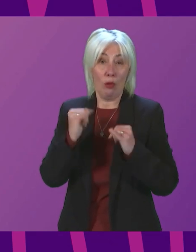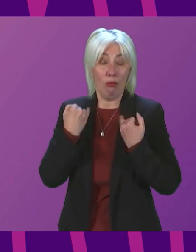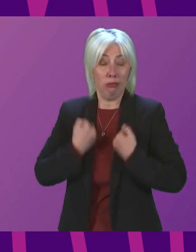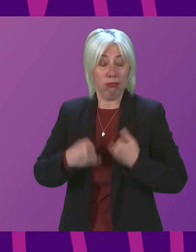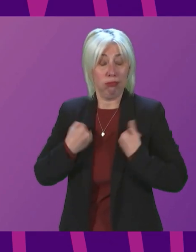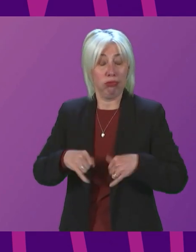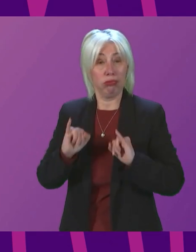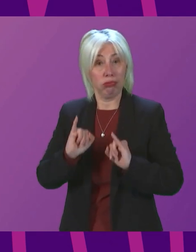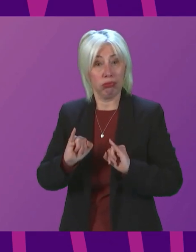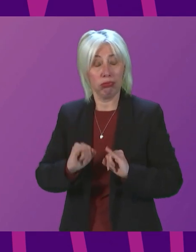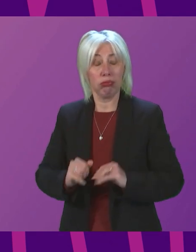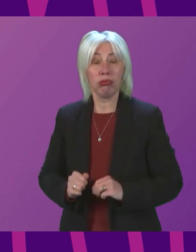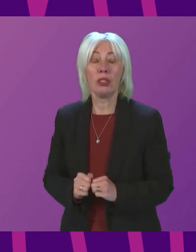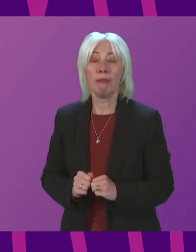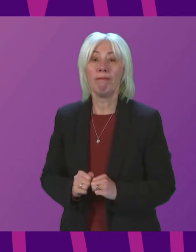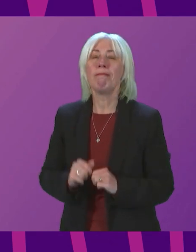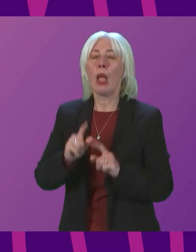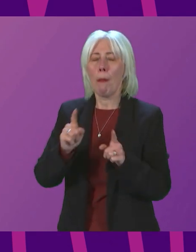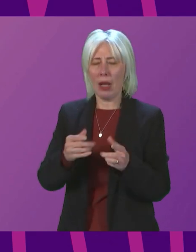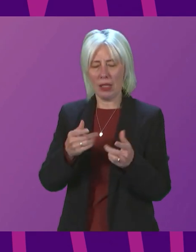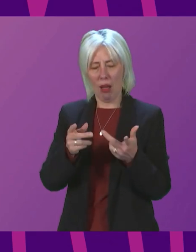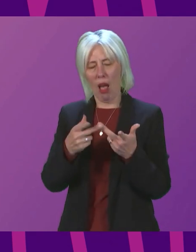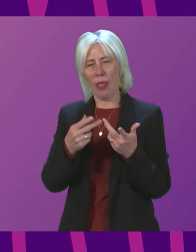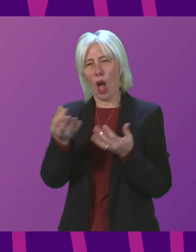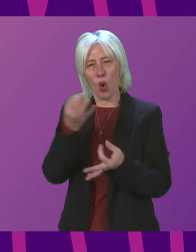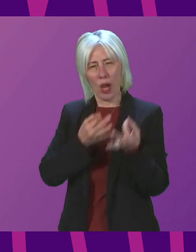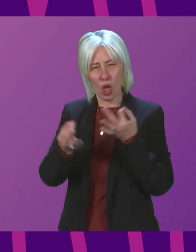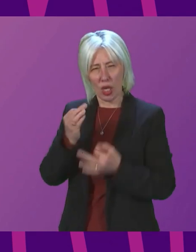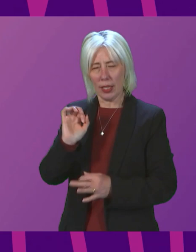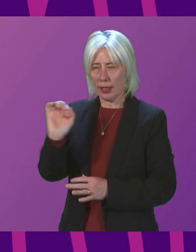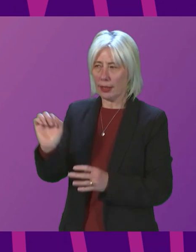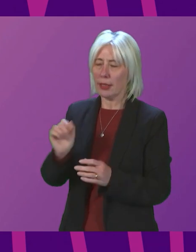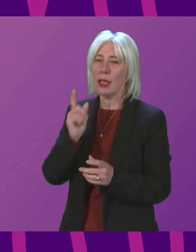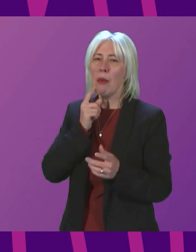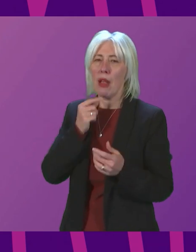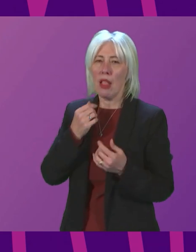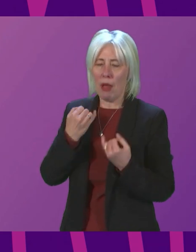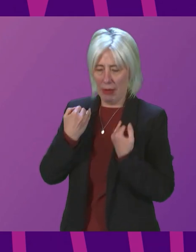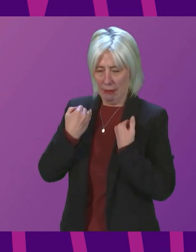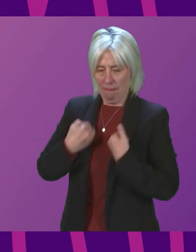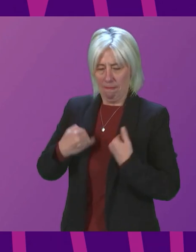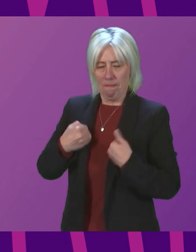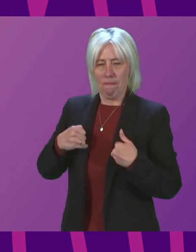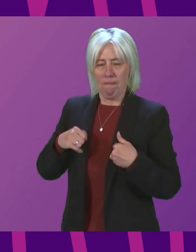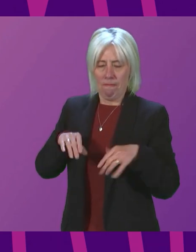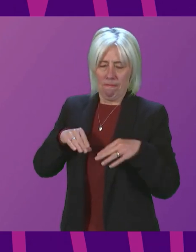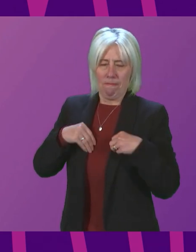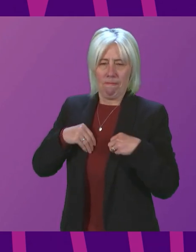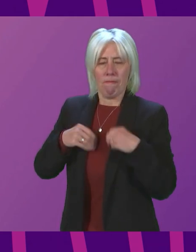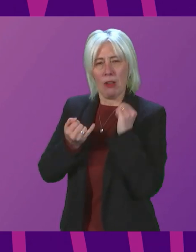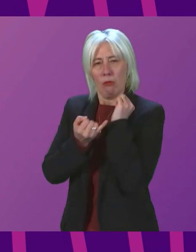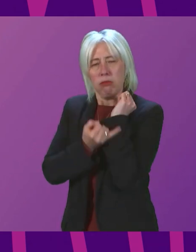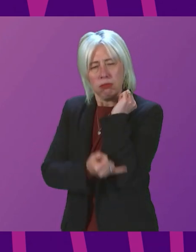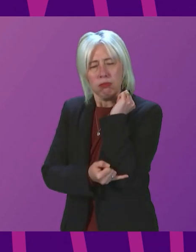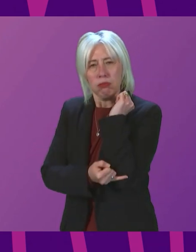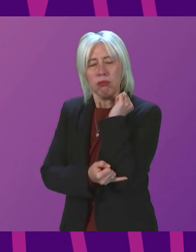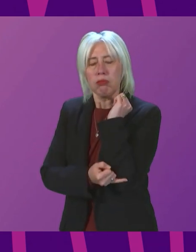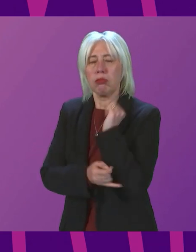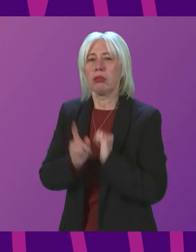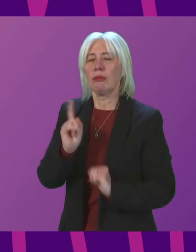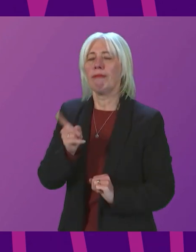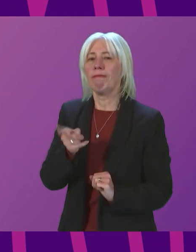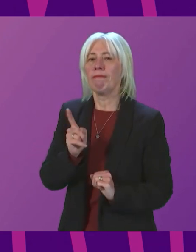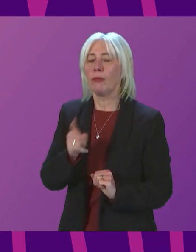illness. On the wider questions on those with compromised or suppressed immune systems, of course, they are